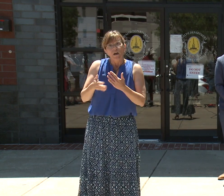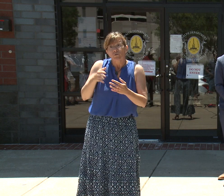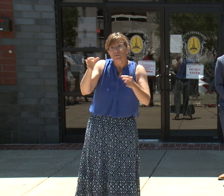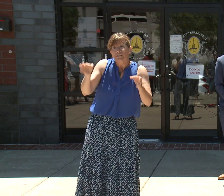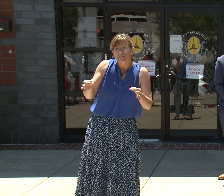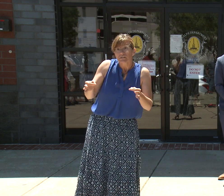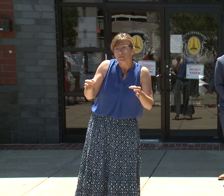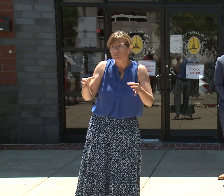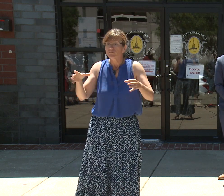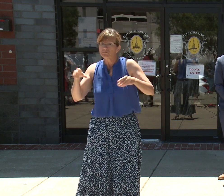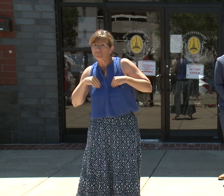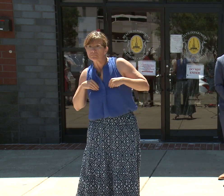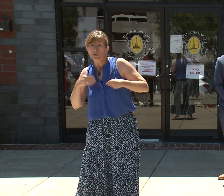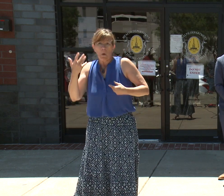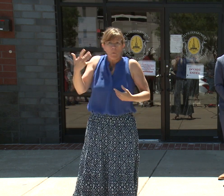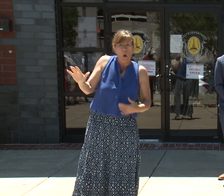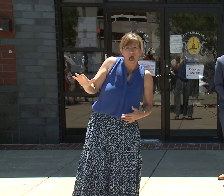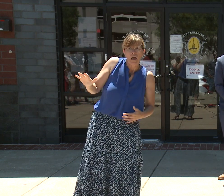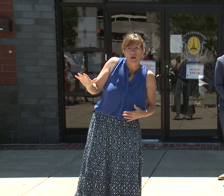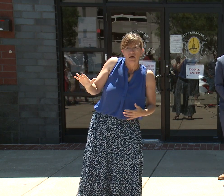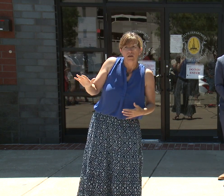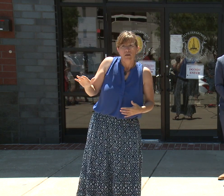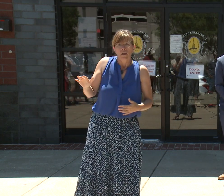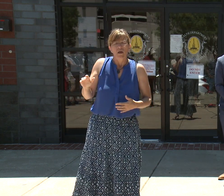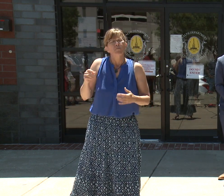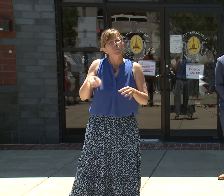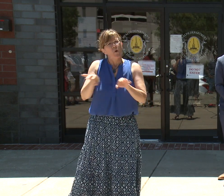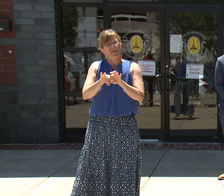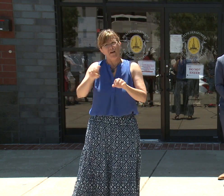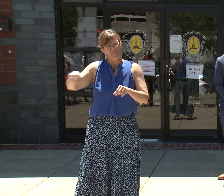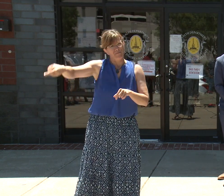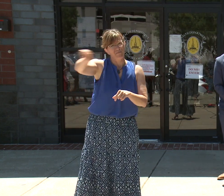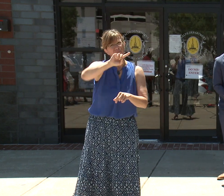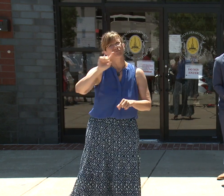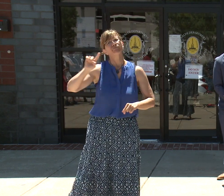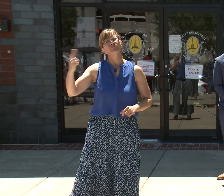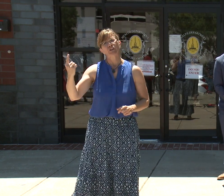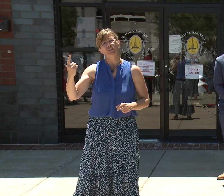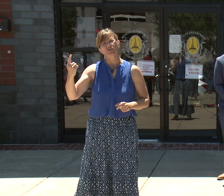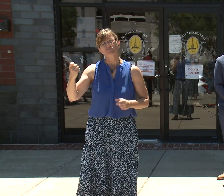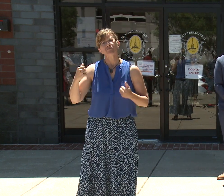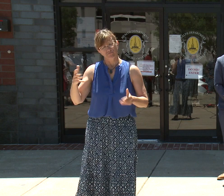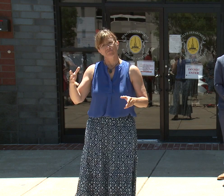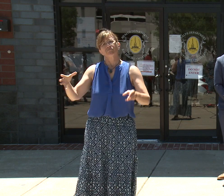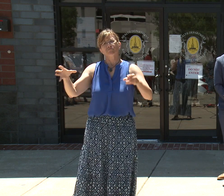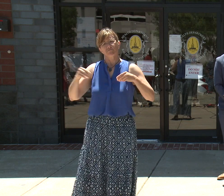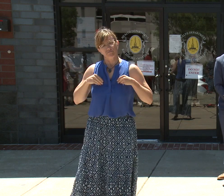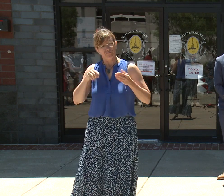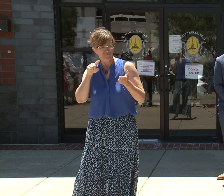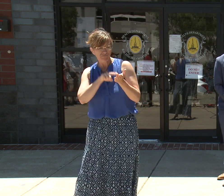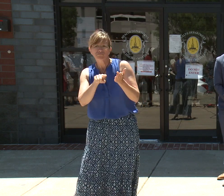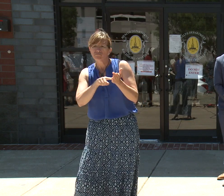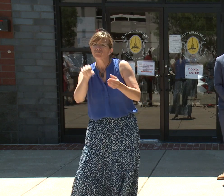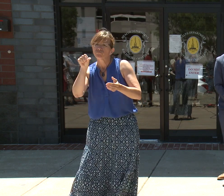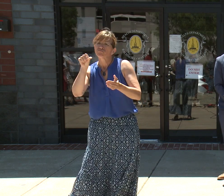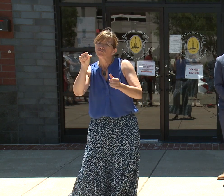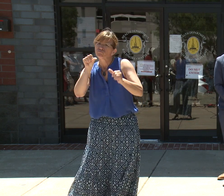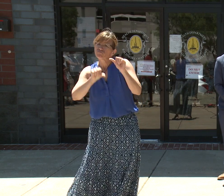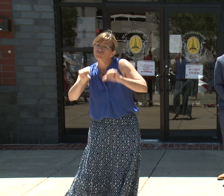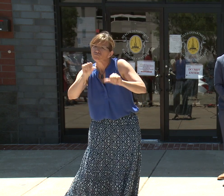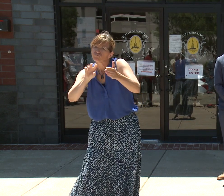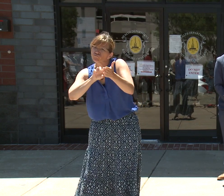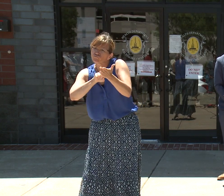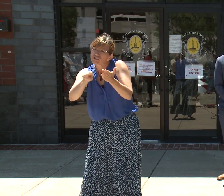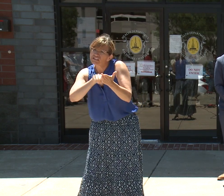thinking of the health of others, or just acknowledging the benefits of vaccinations that far outweigh the risk of getting COVID, or any other personal